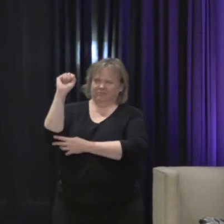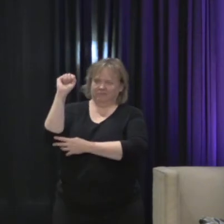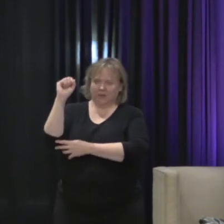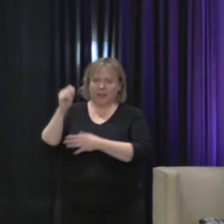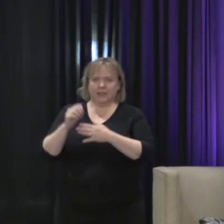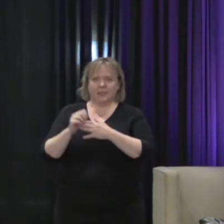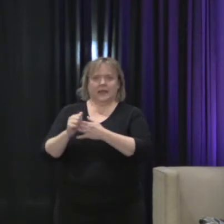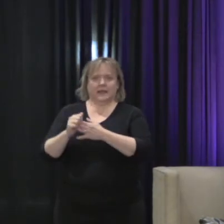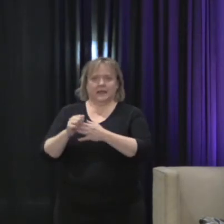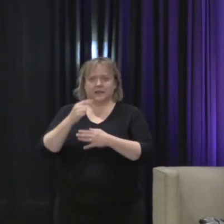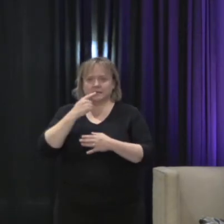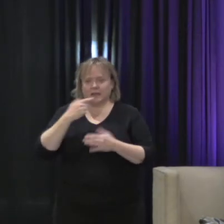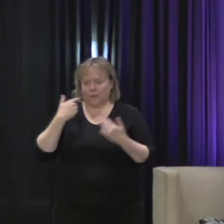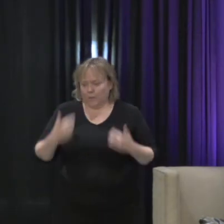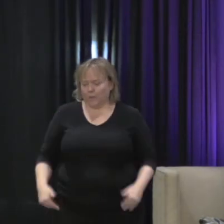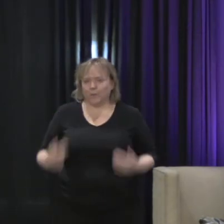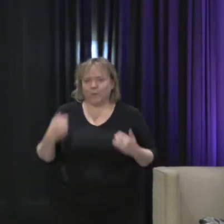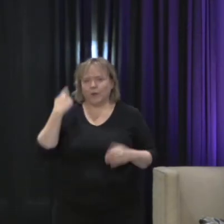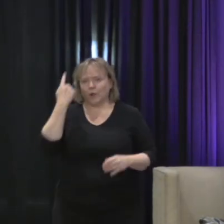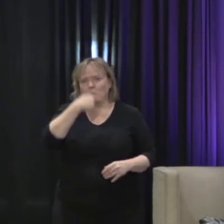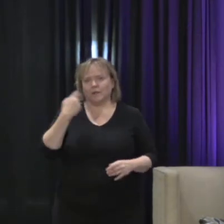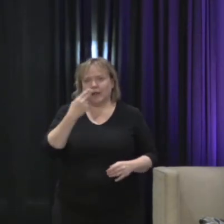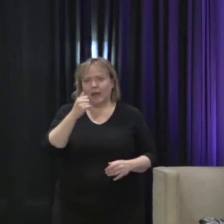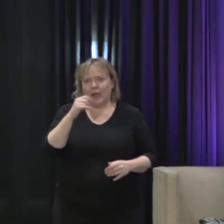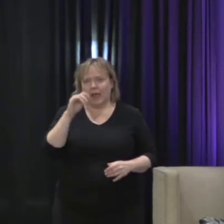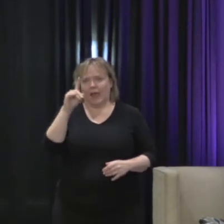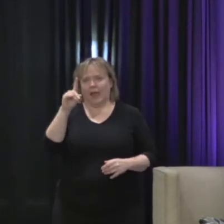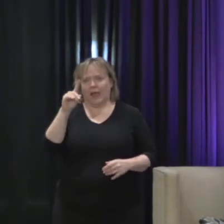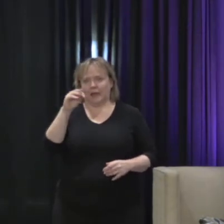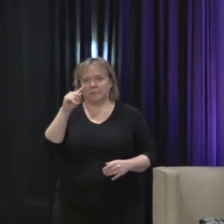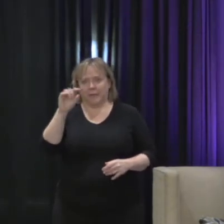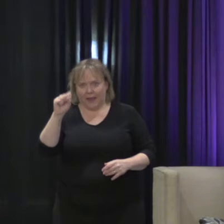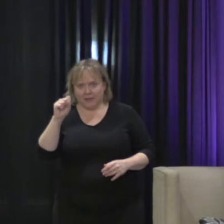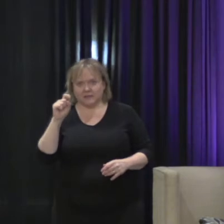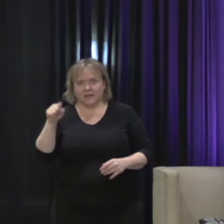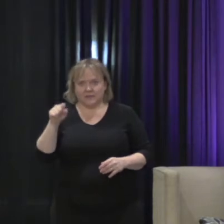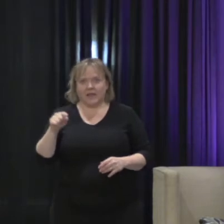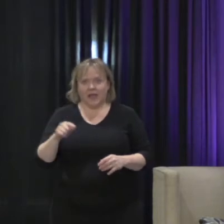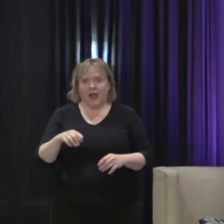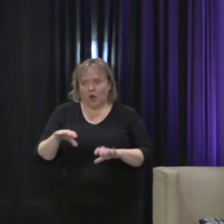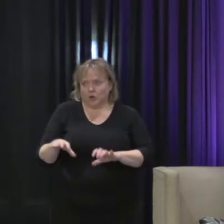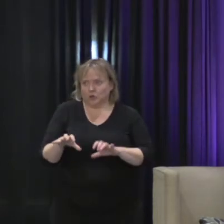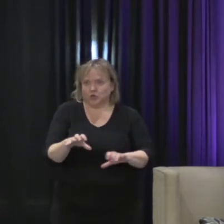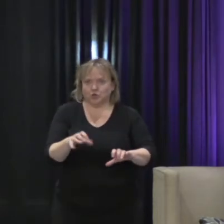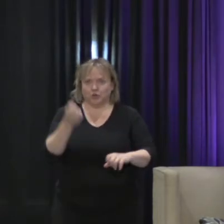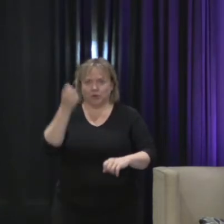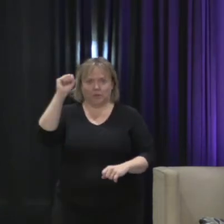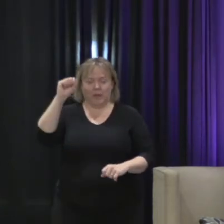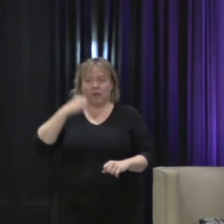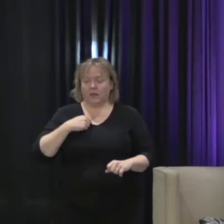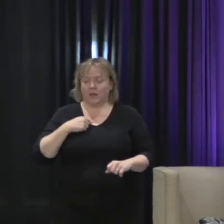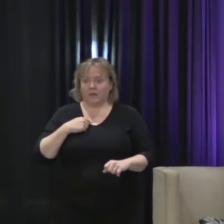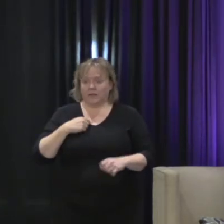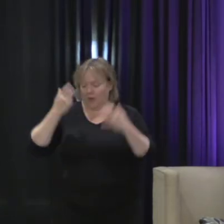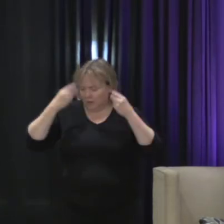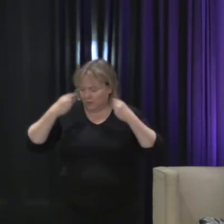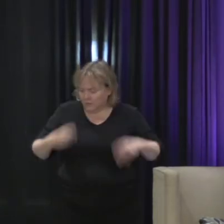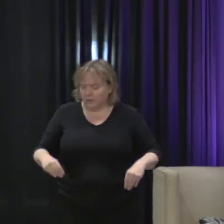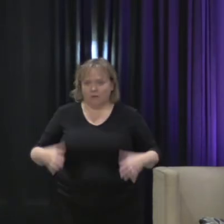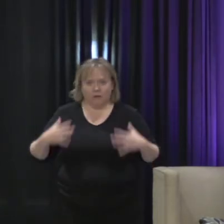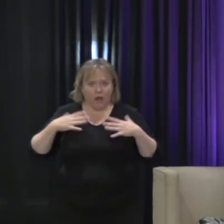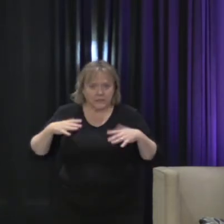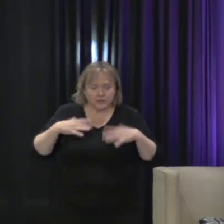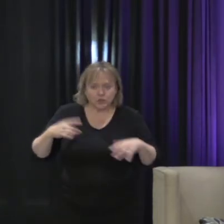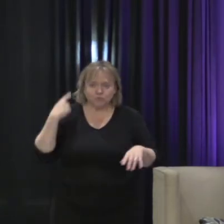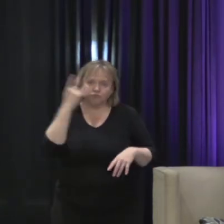around dressed like handmaids, okay? And I mean, it's amazing, right? I mean, they are walking around dressing